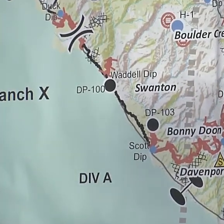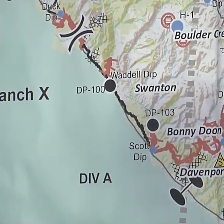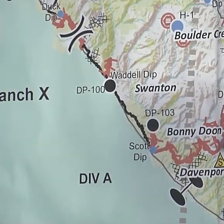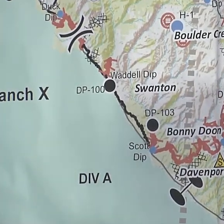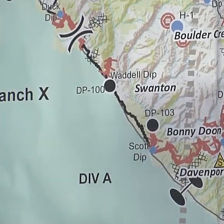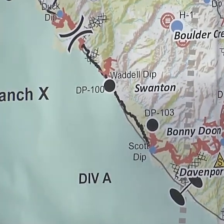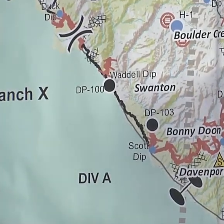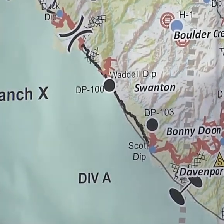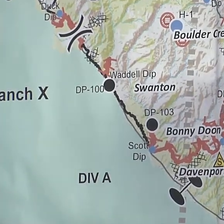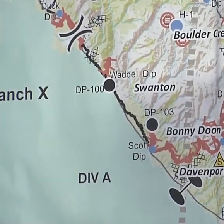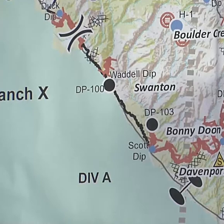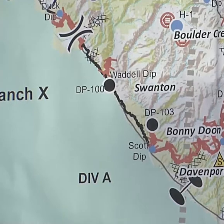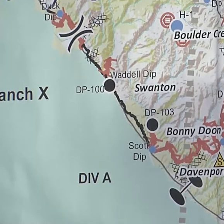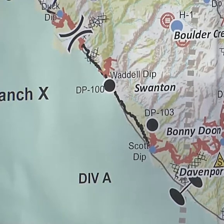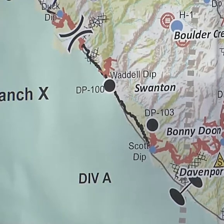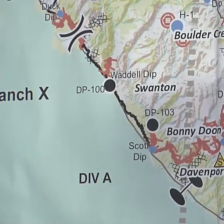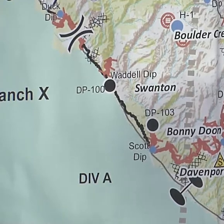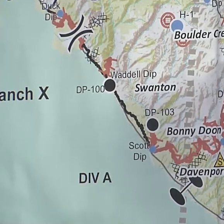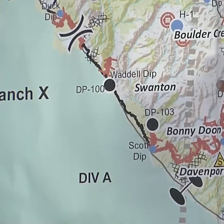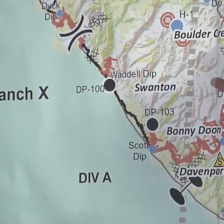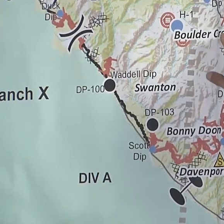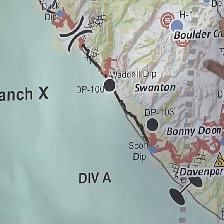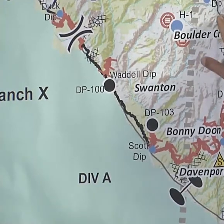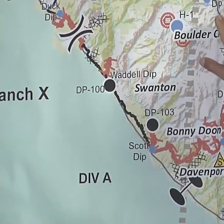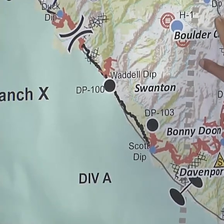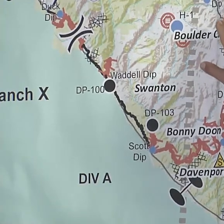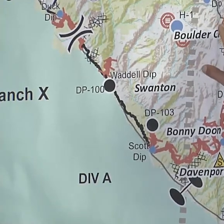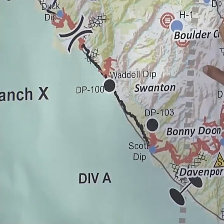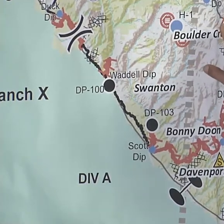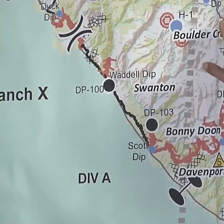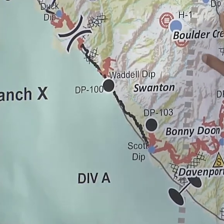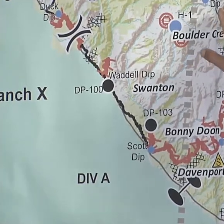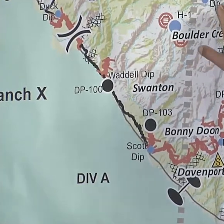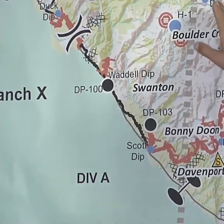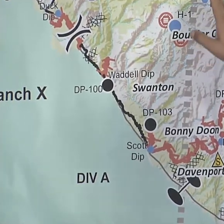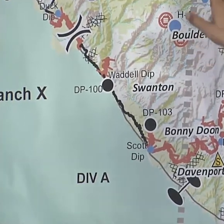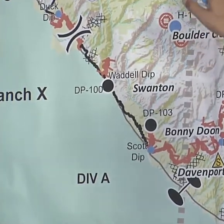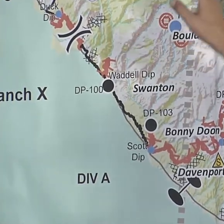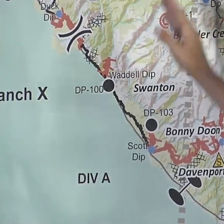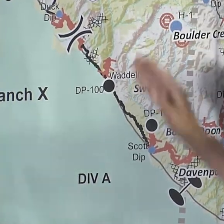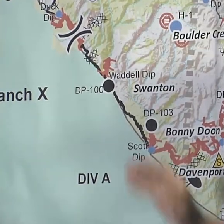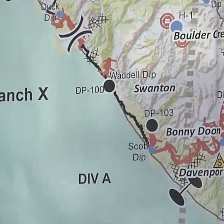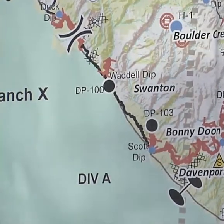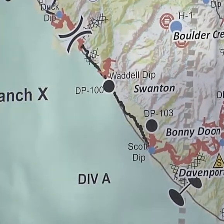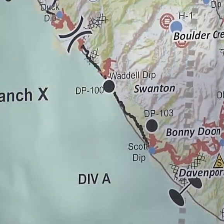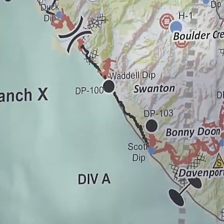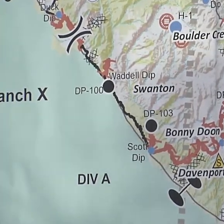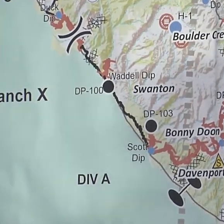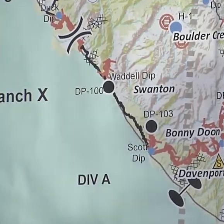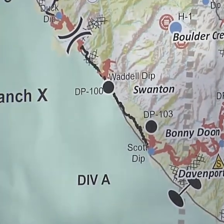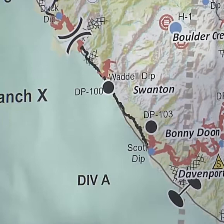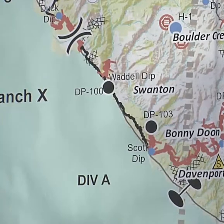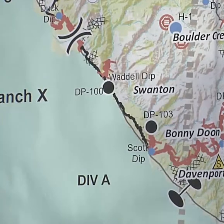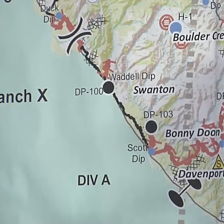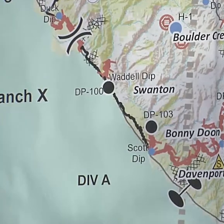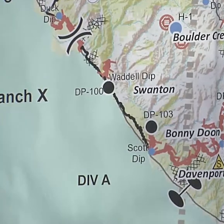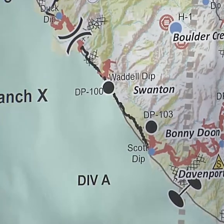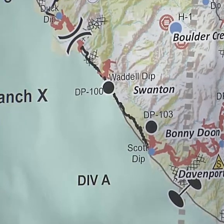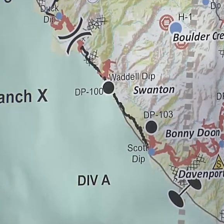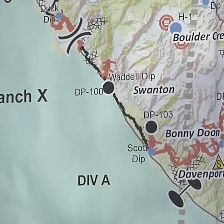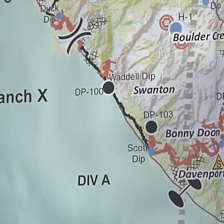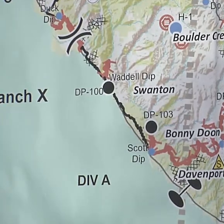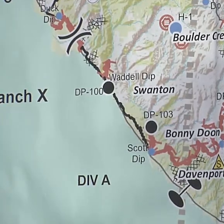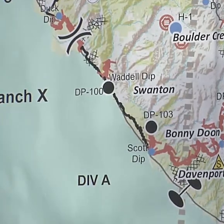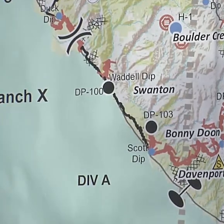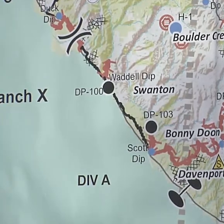bottom end of Ben Lomond as we continue to progress up above Ben Lomond and into Boulder Creek. We're continuing to work diligently